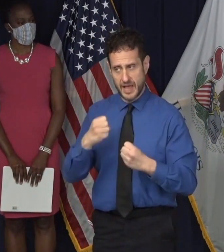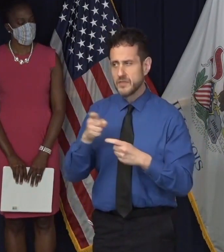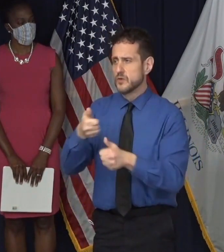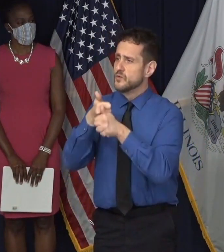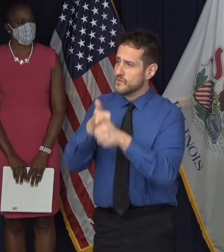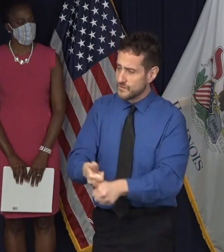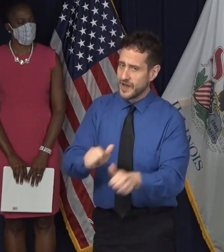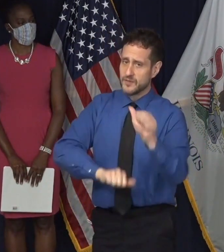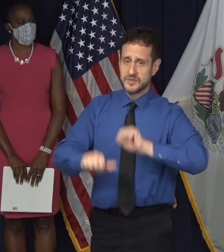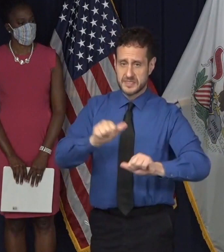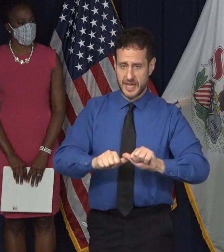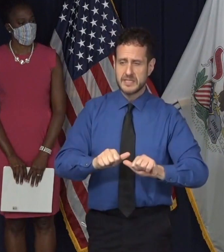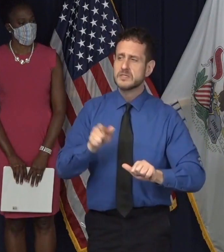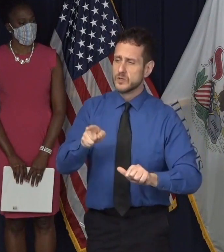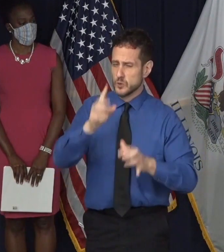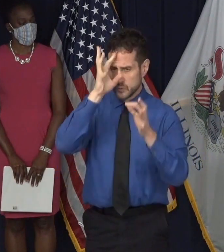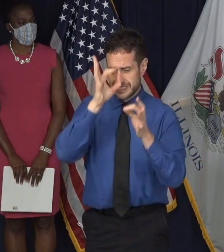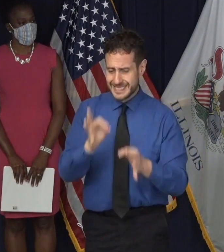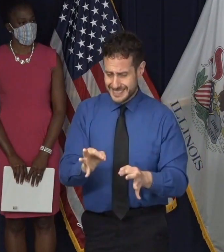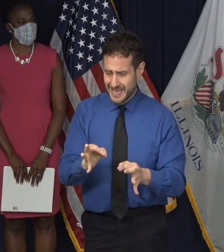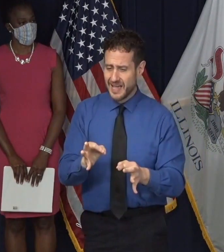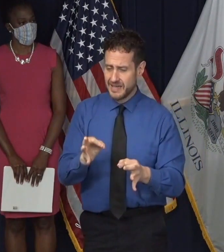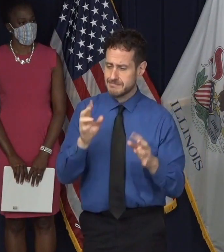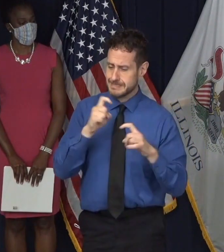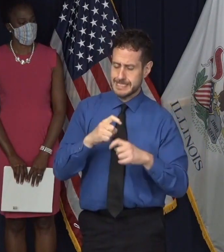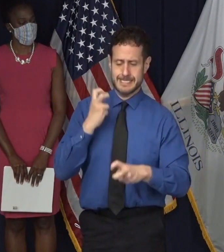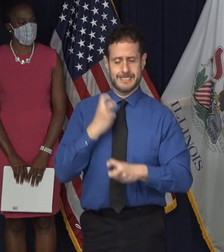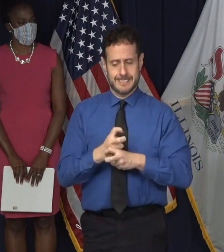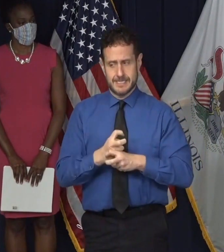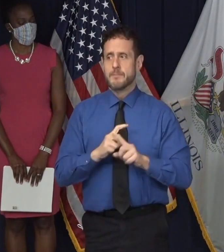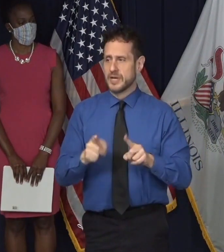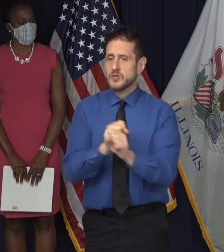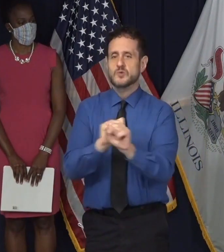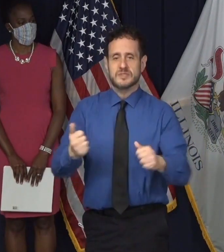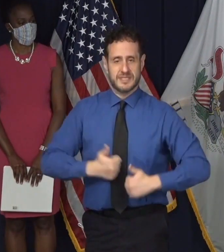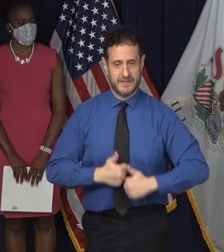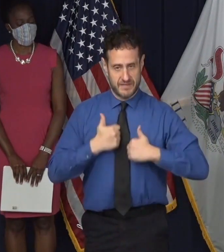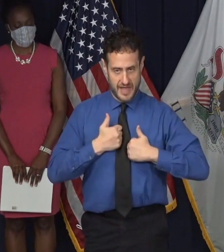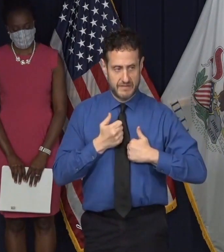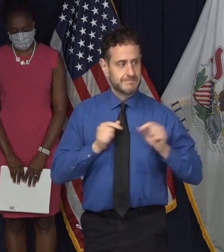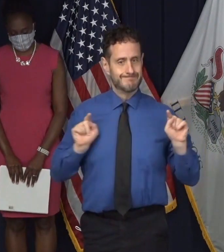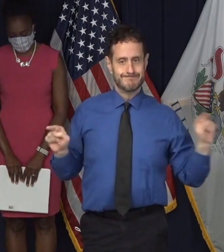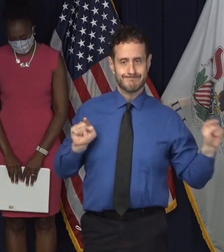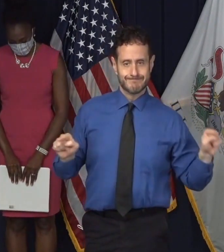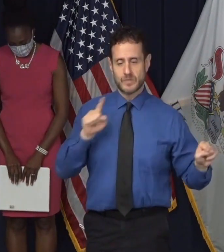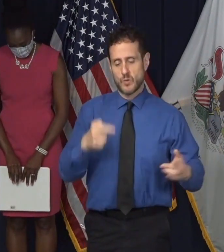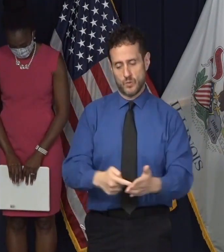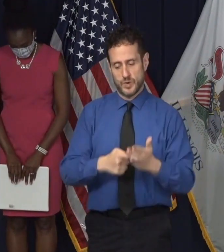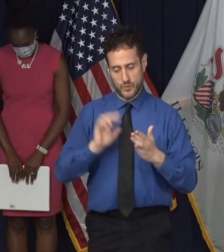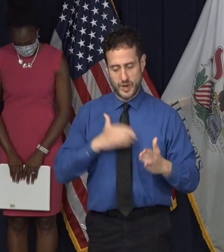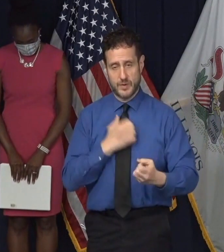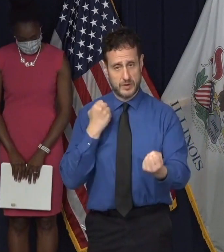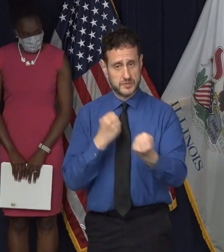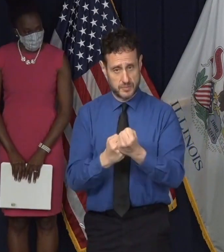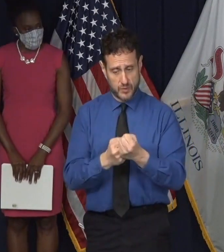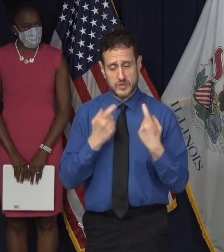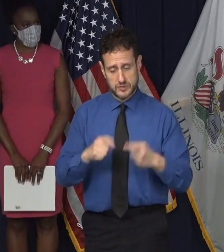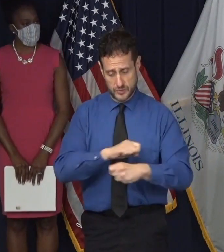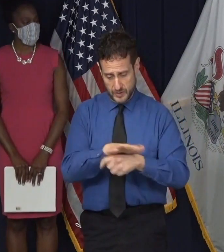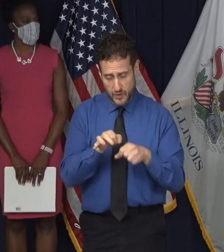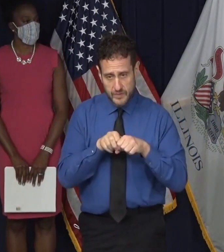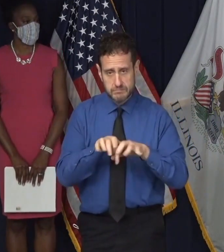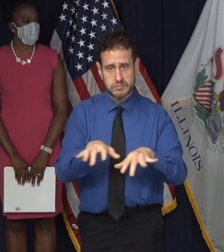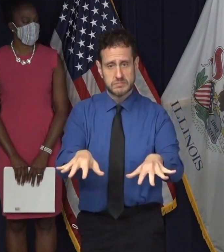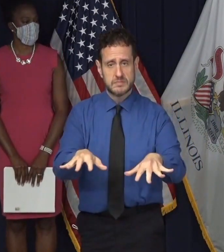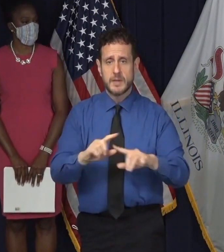that will save lives. They need all of our support during this still raging pandemic. But Governor and our public health